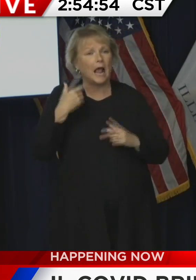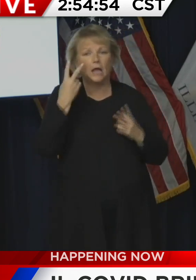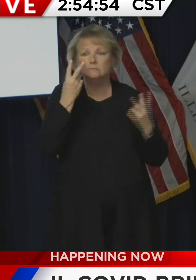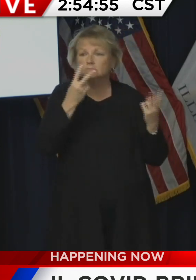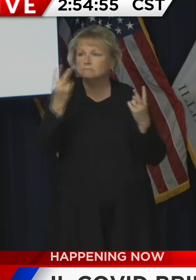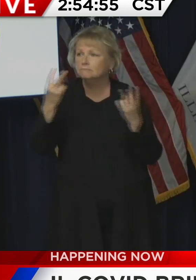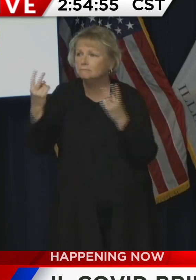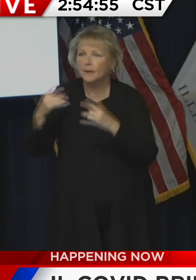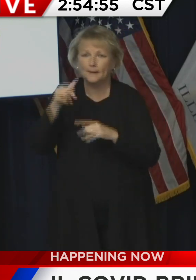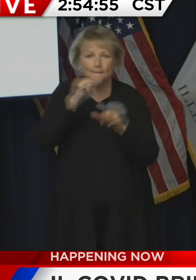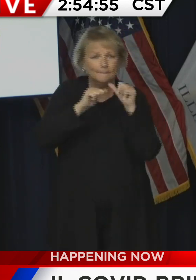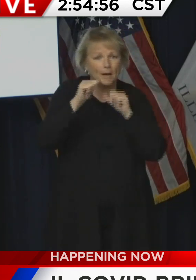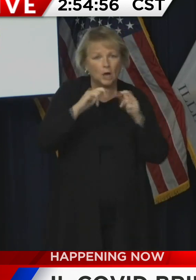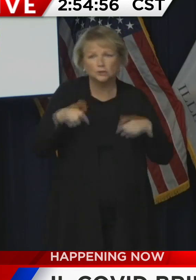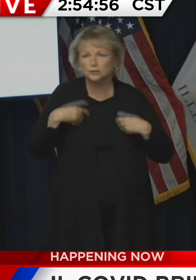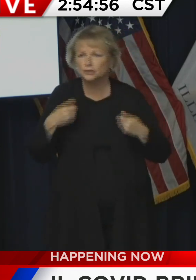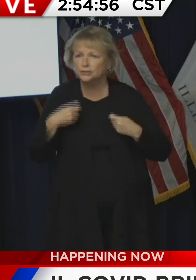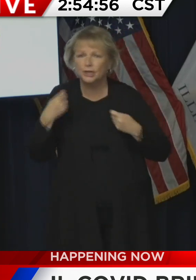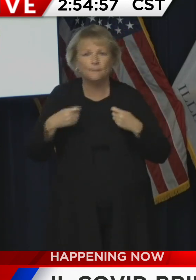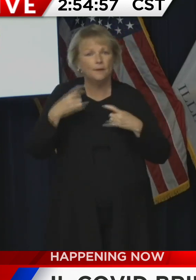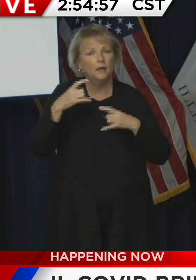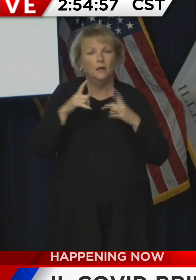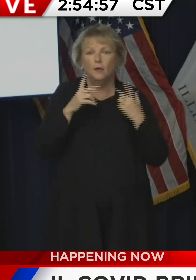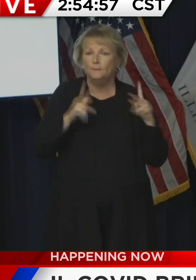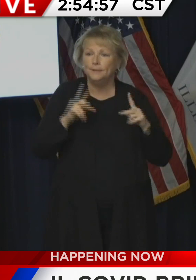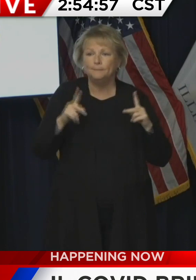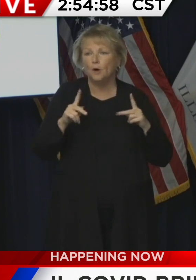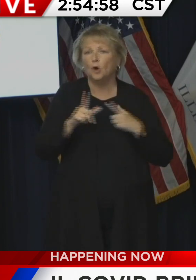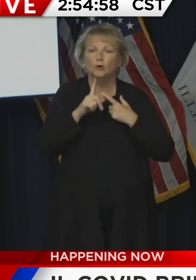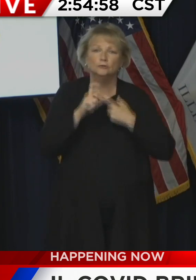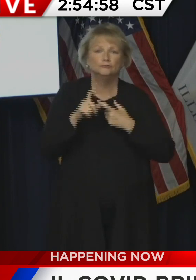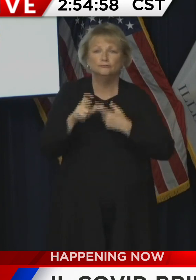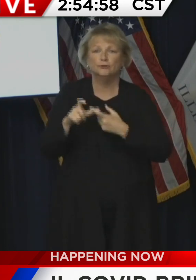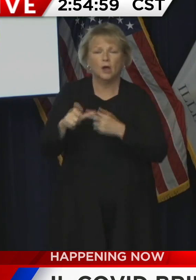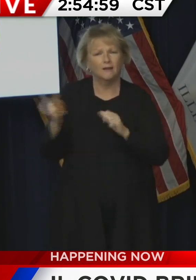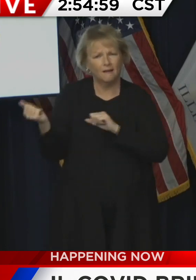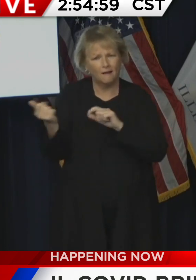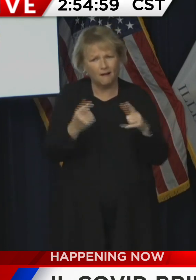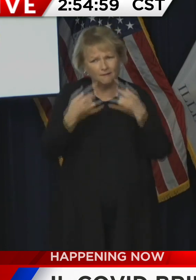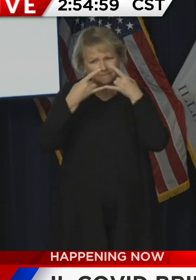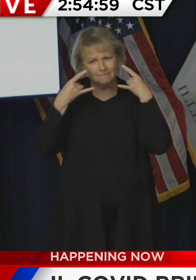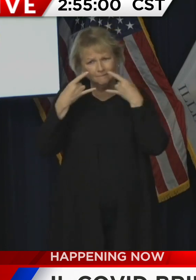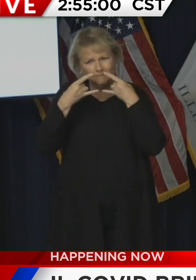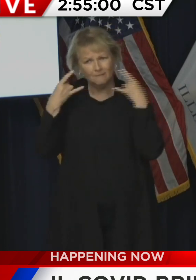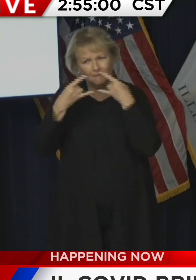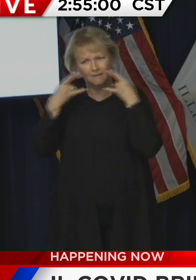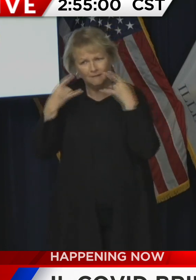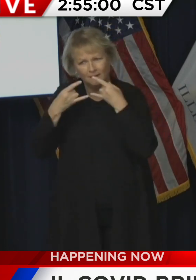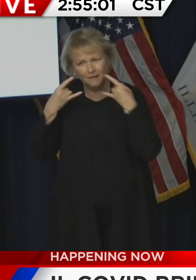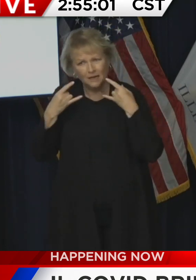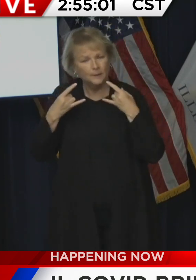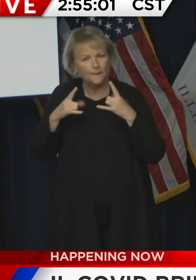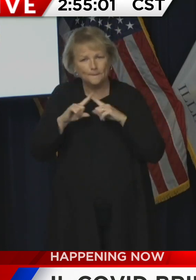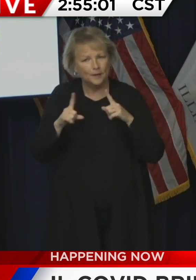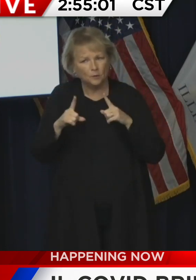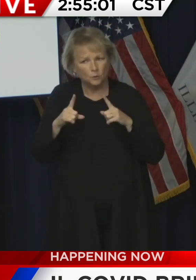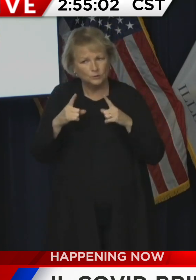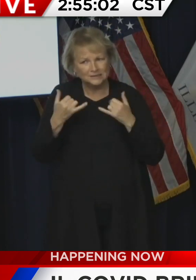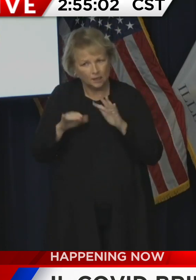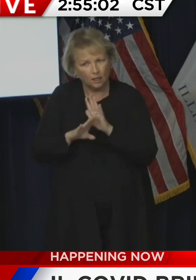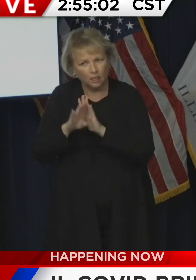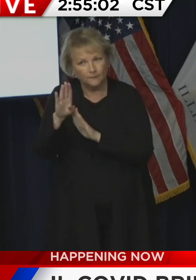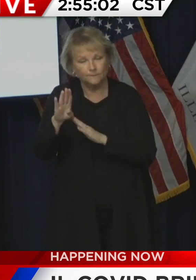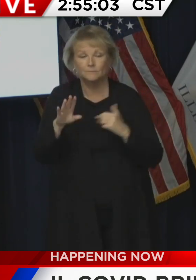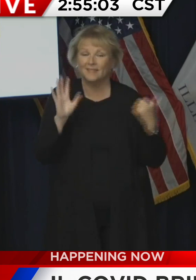streets and at bars and gyms, you know, even people running, you know, jogging alone. Everyone seems to be wearing a mask, but it's still not working. So what's...